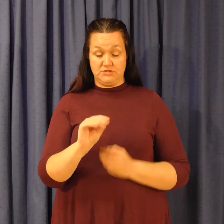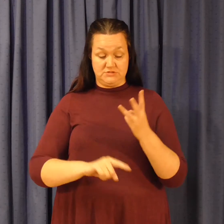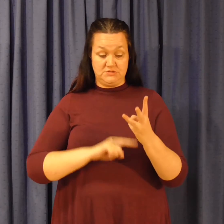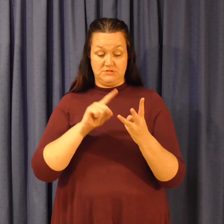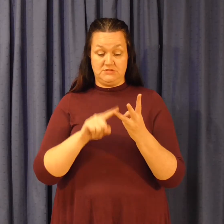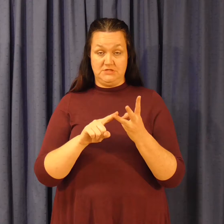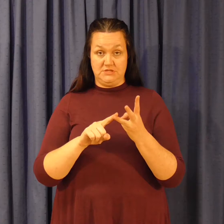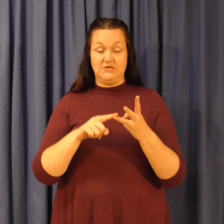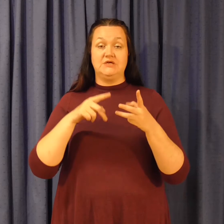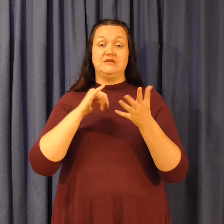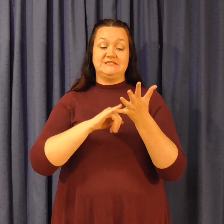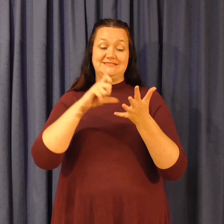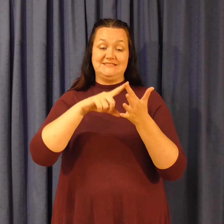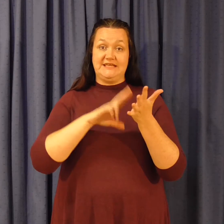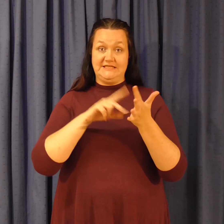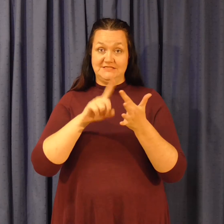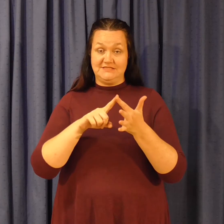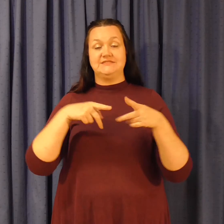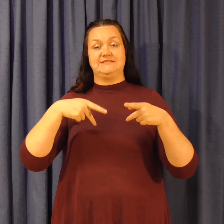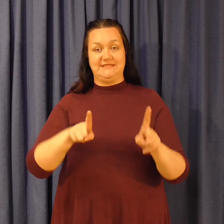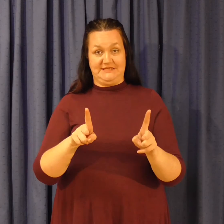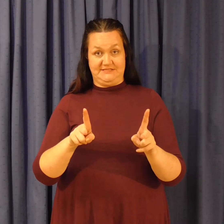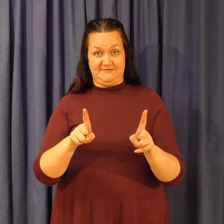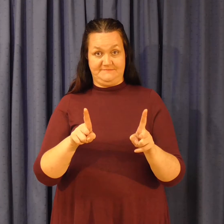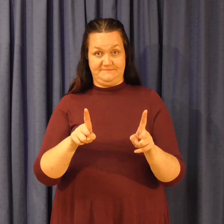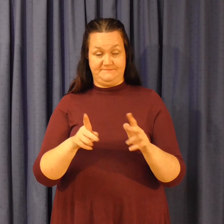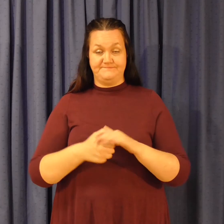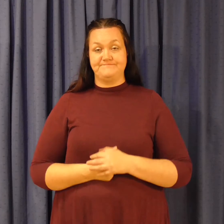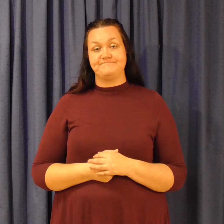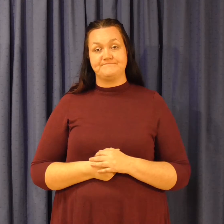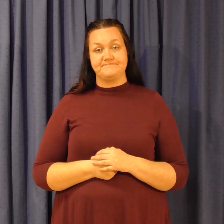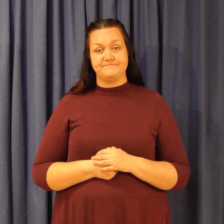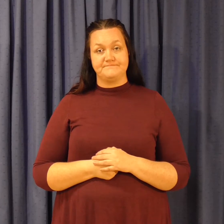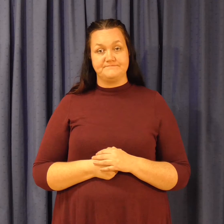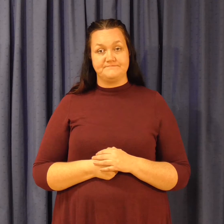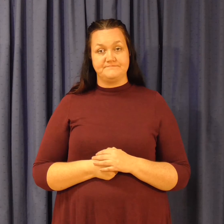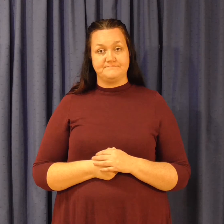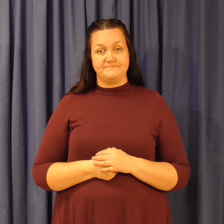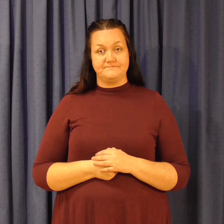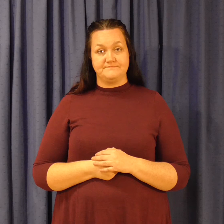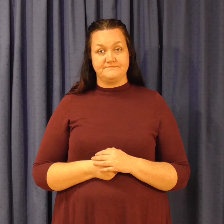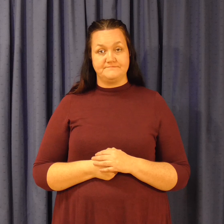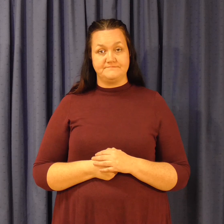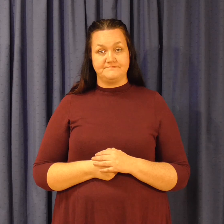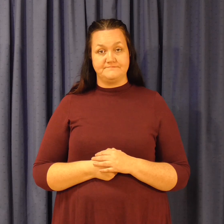And see As as we move on The line is see